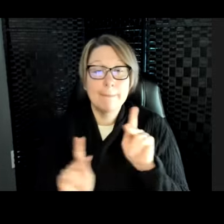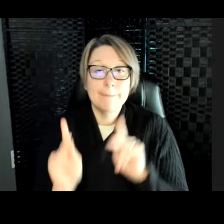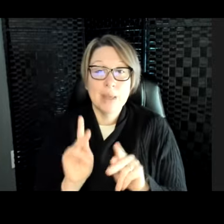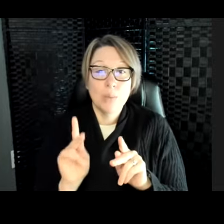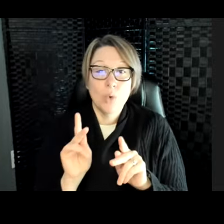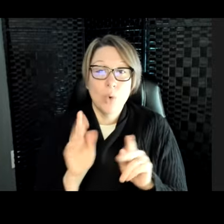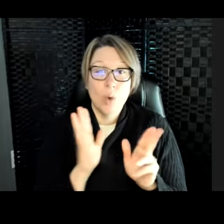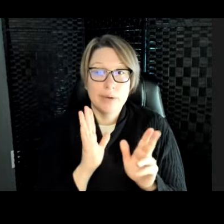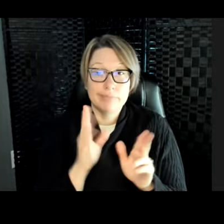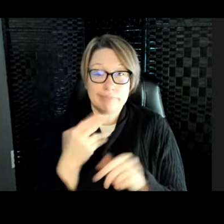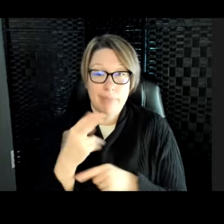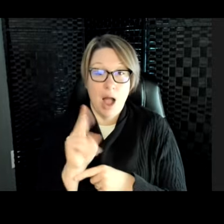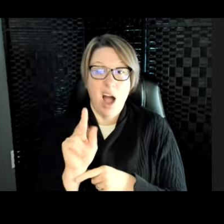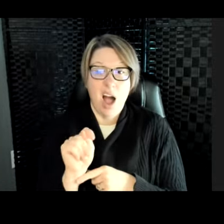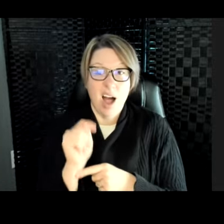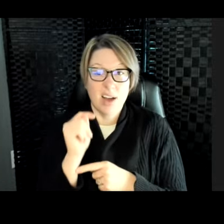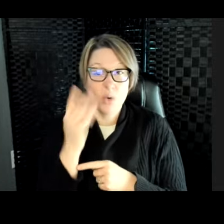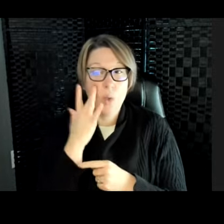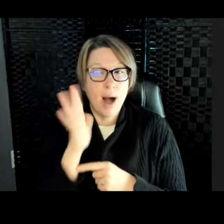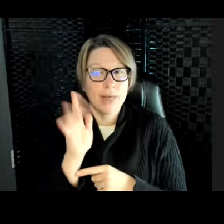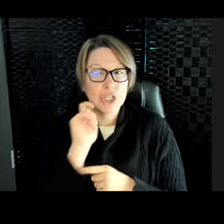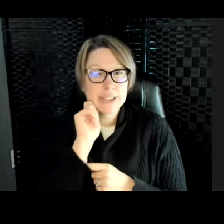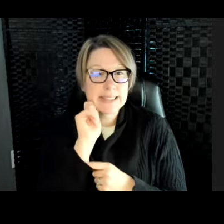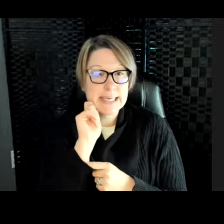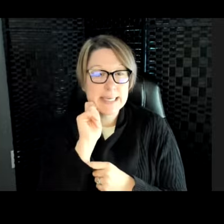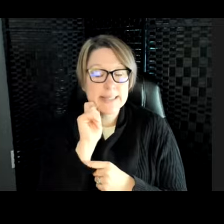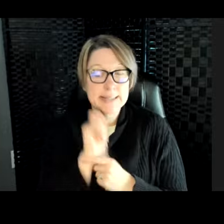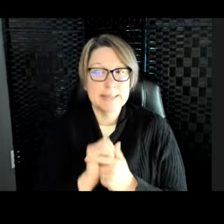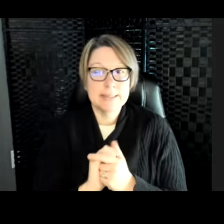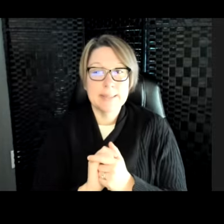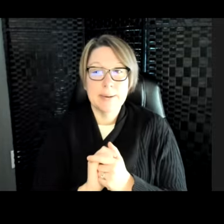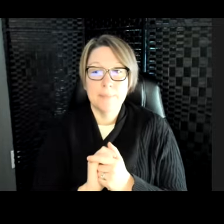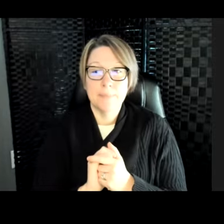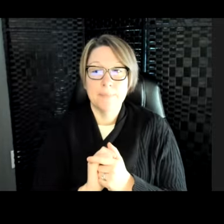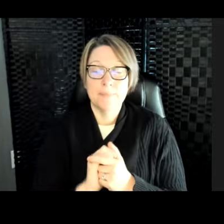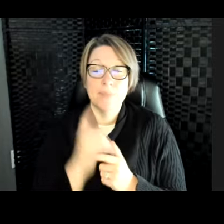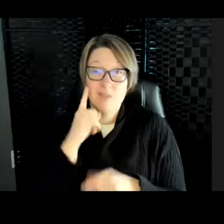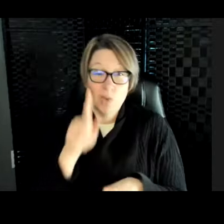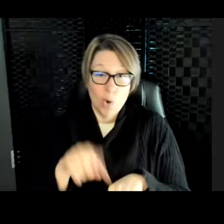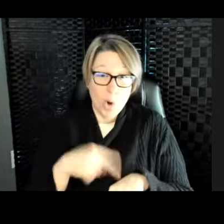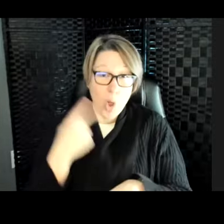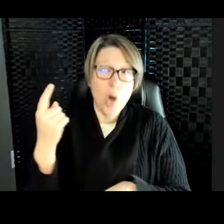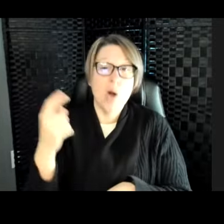for their skins. Now, for a long time, for centuries,